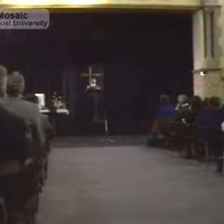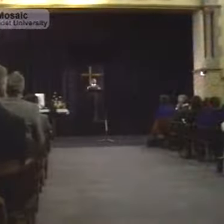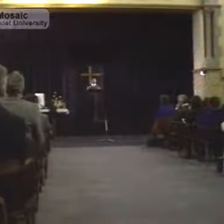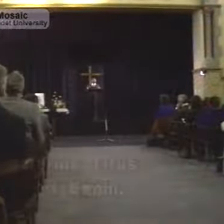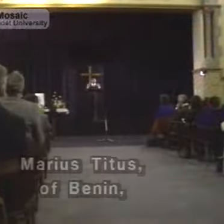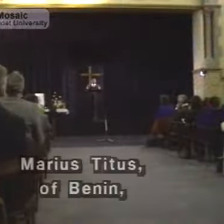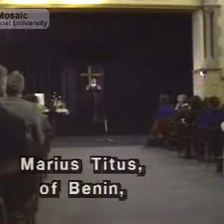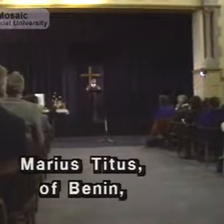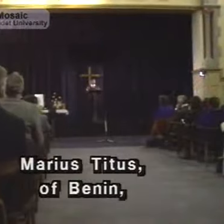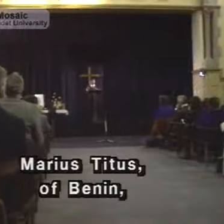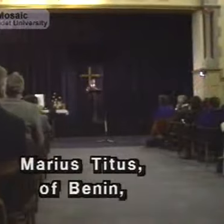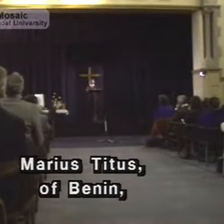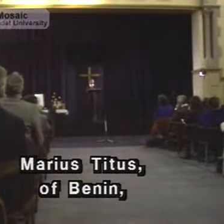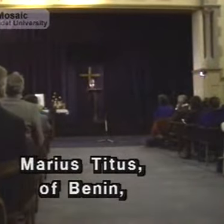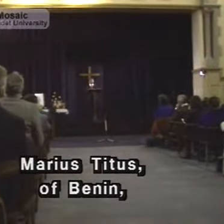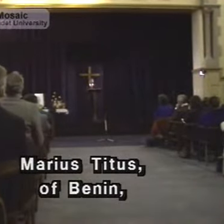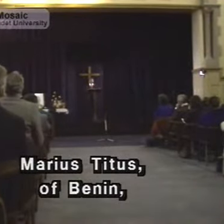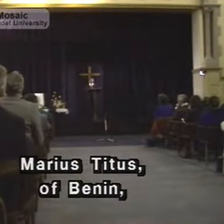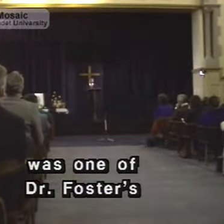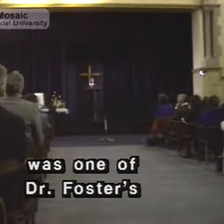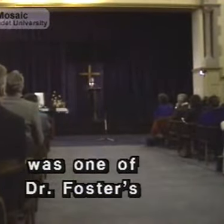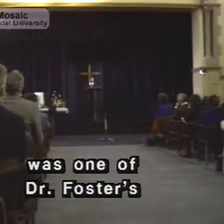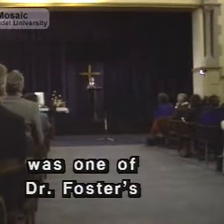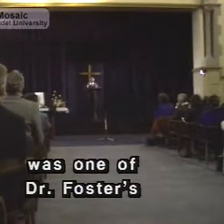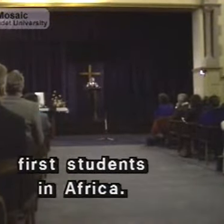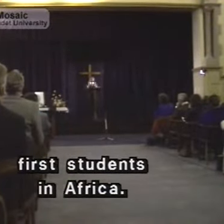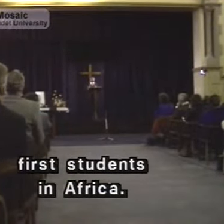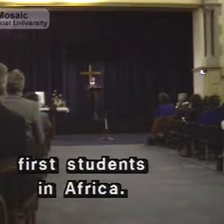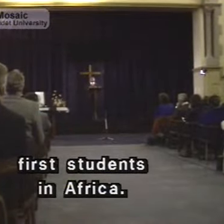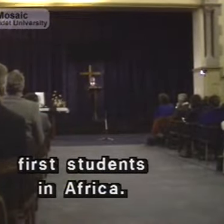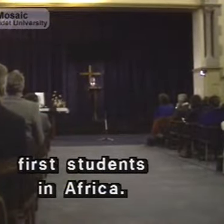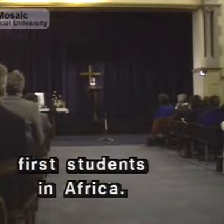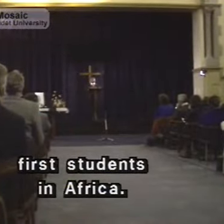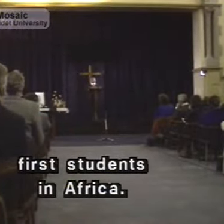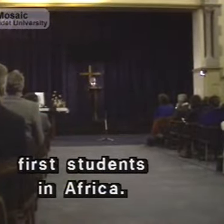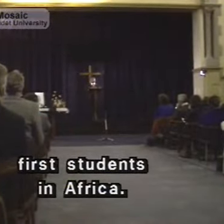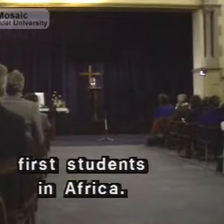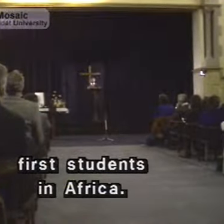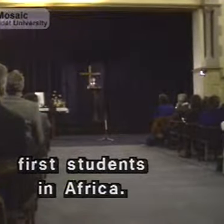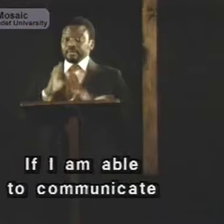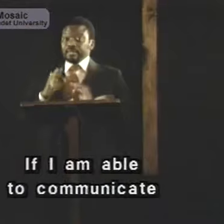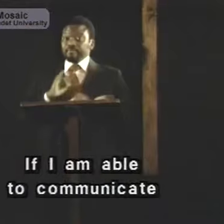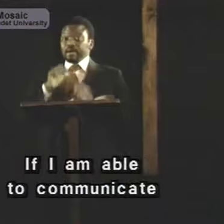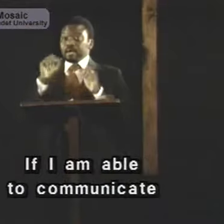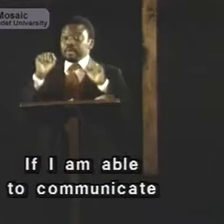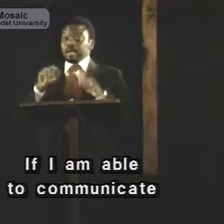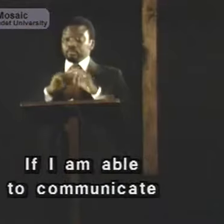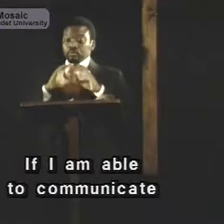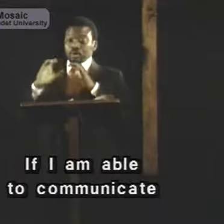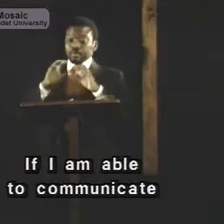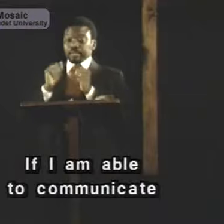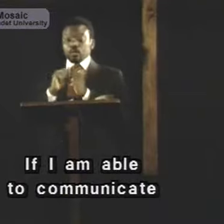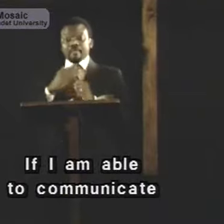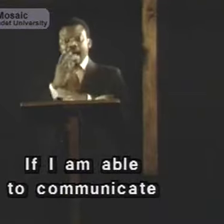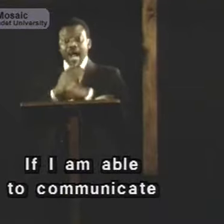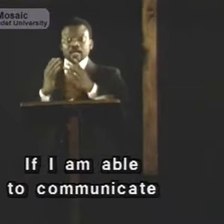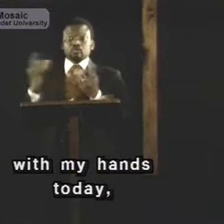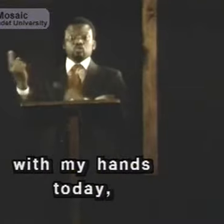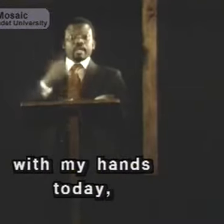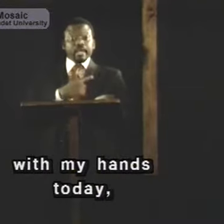Marius Titus of Benin was one of Dr. Foster's first students in Africa. If I am able to communicate with my